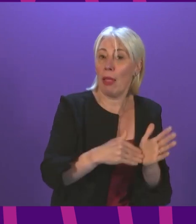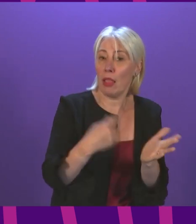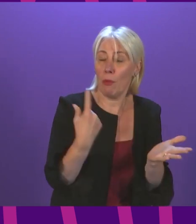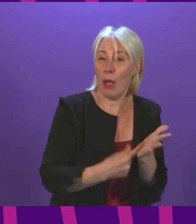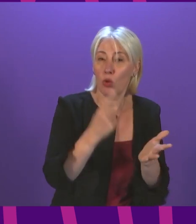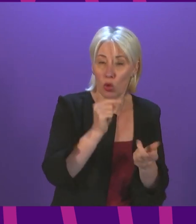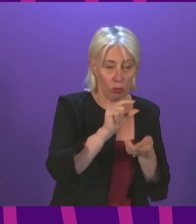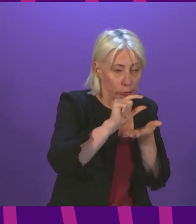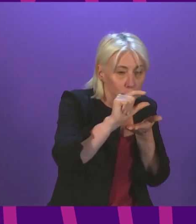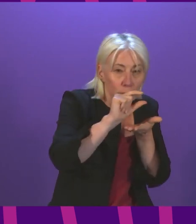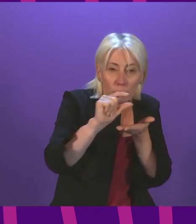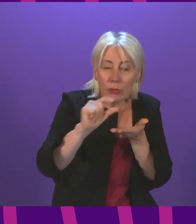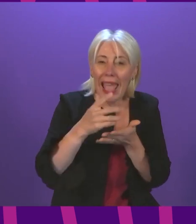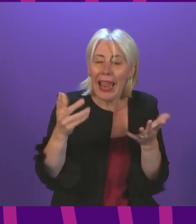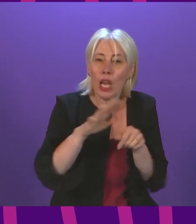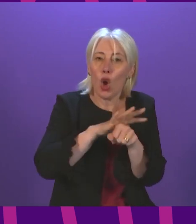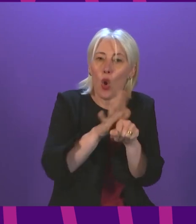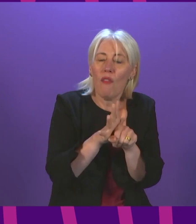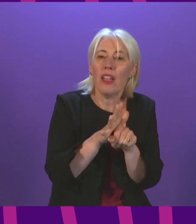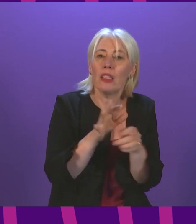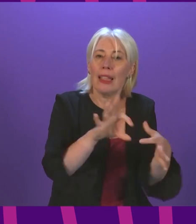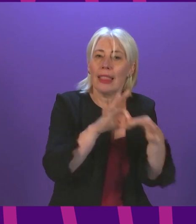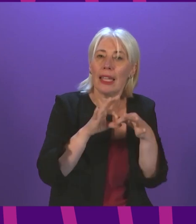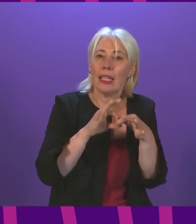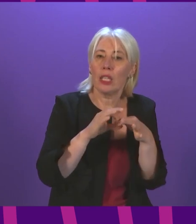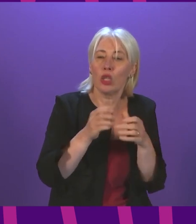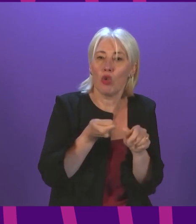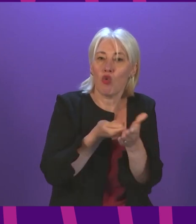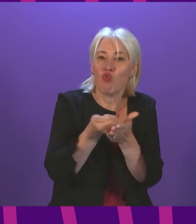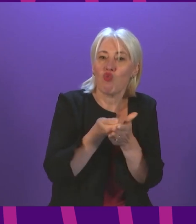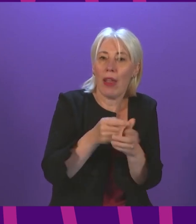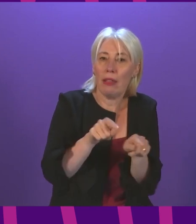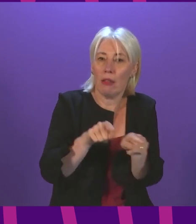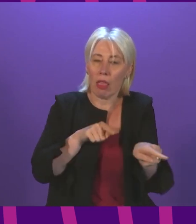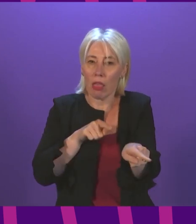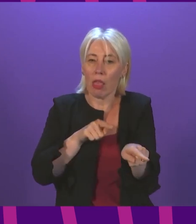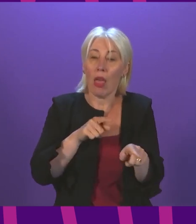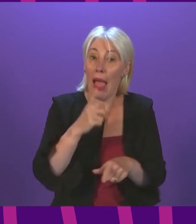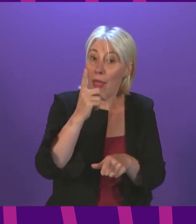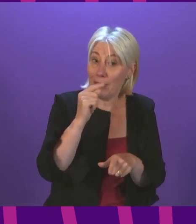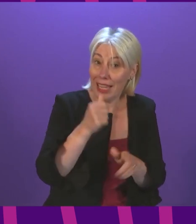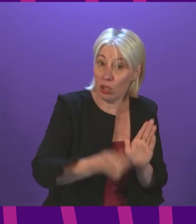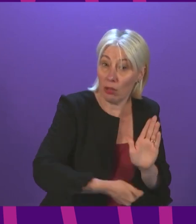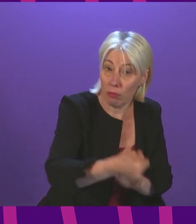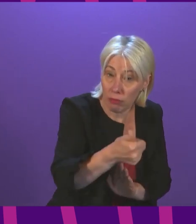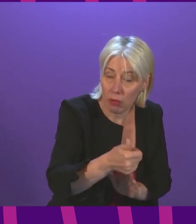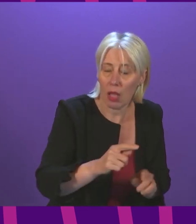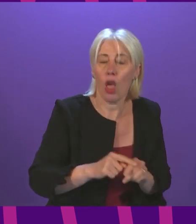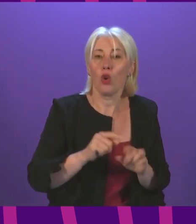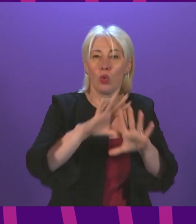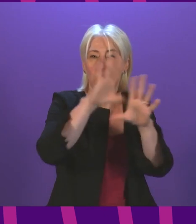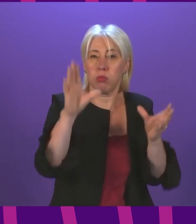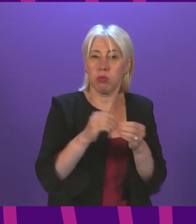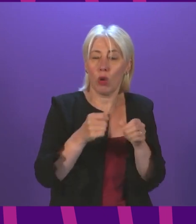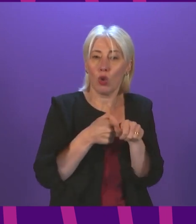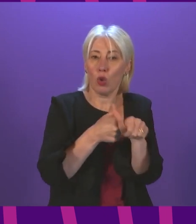to tenants who have covid related rent arrears and are consequently at risk of eviction and that brings our total pandemic